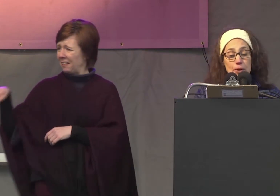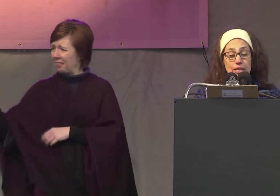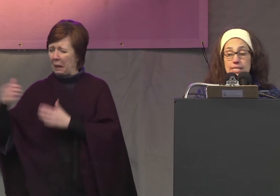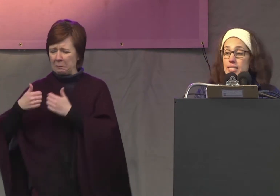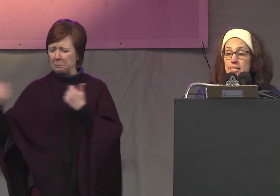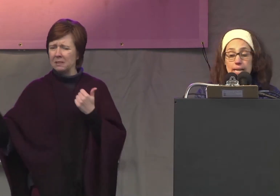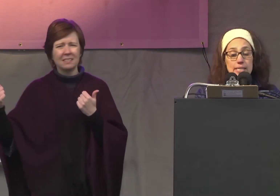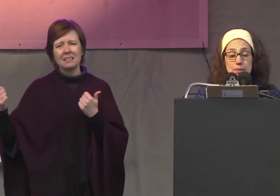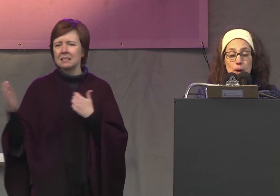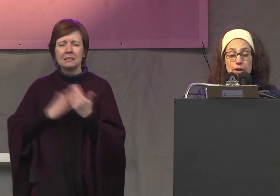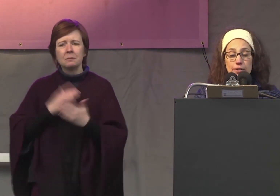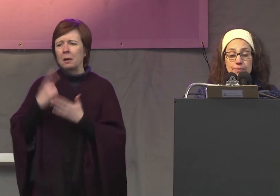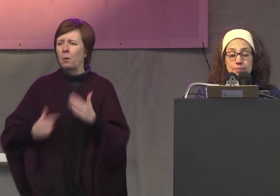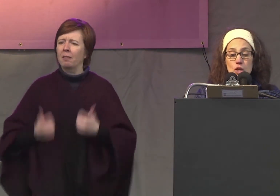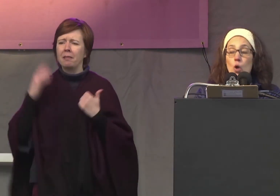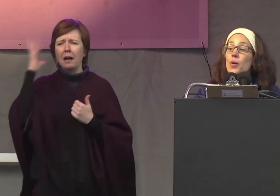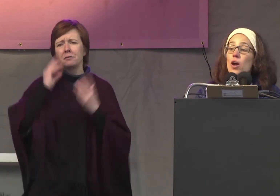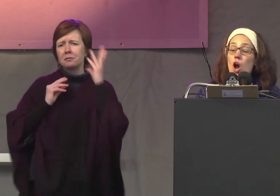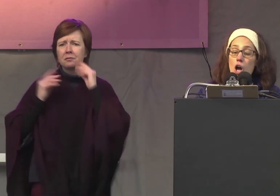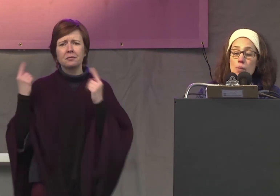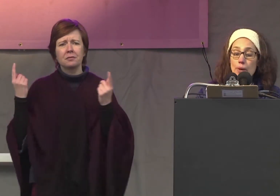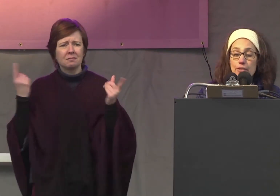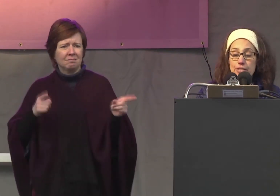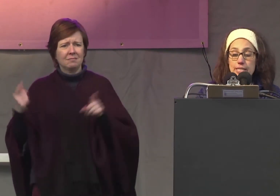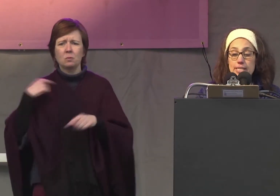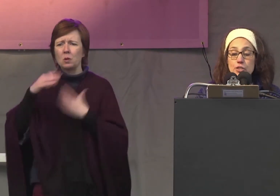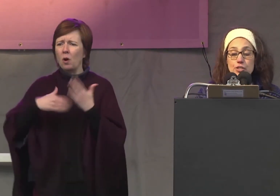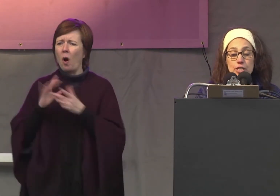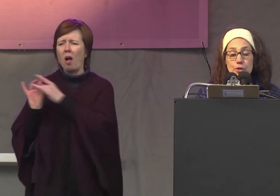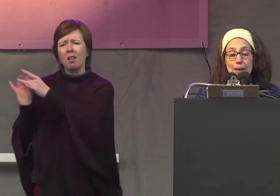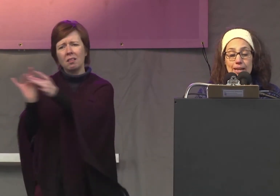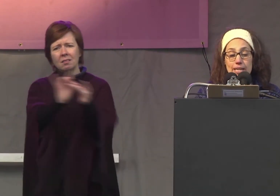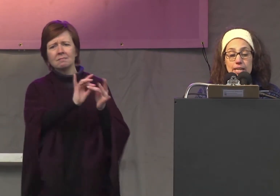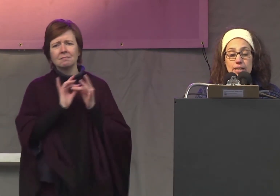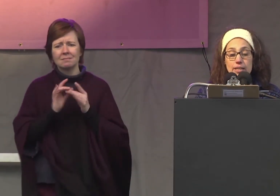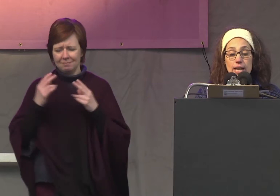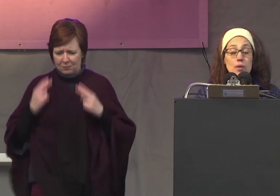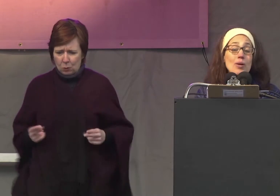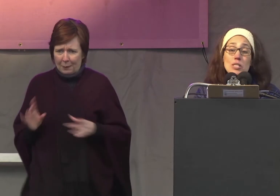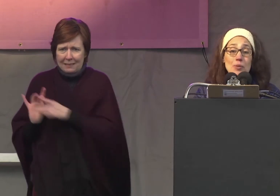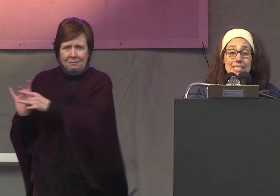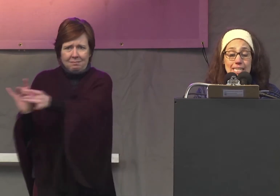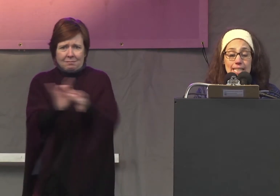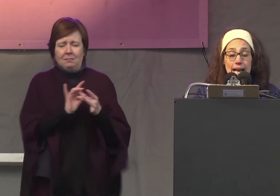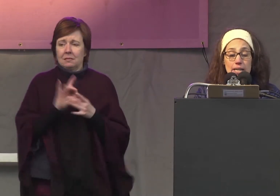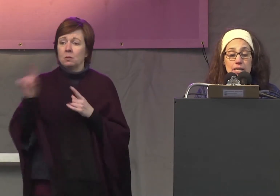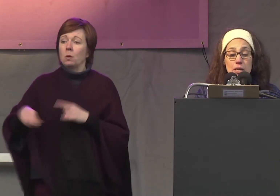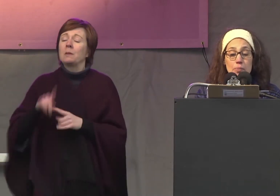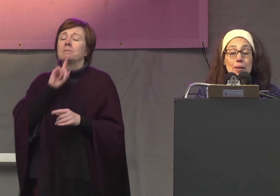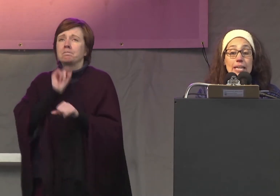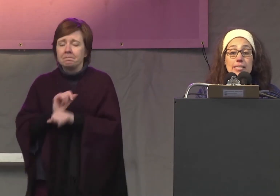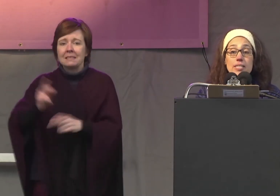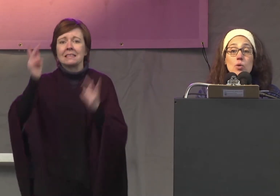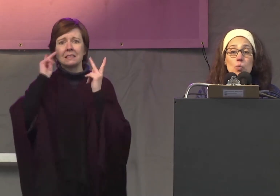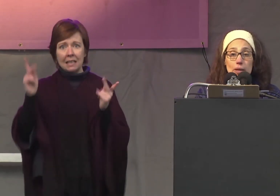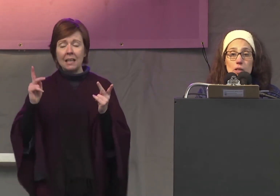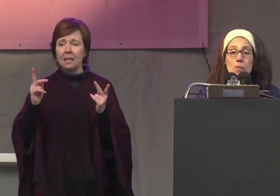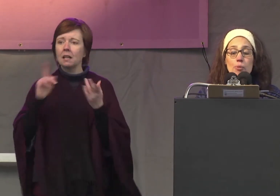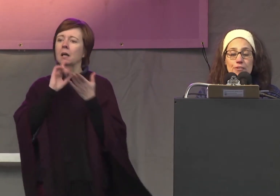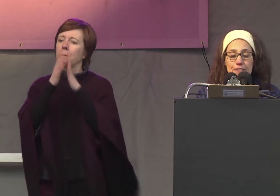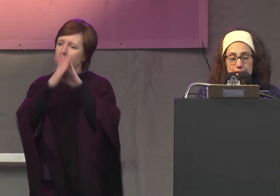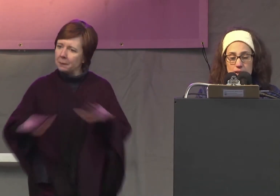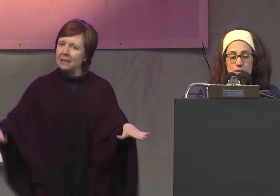life experiences set us apart we are all brothers and sisters in humanity and once we see that peace